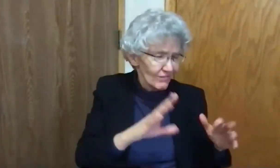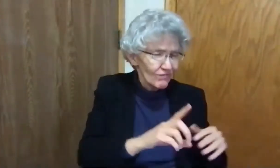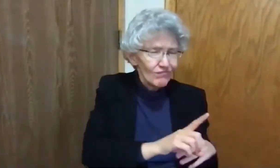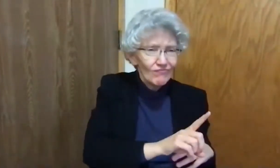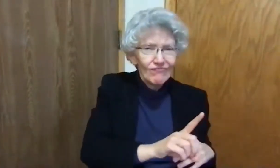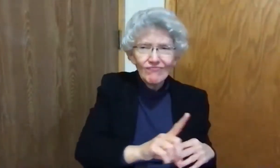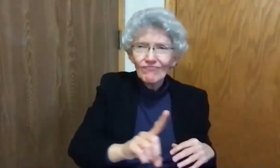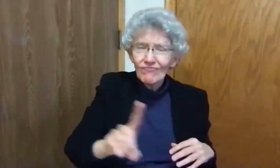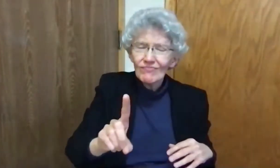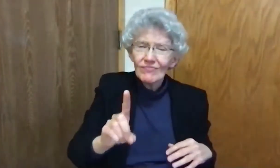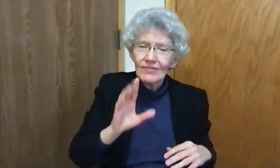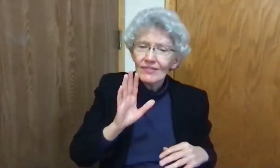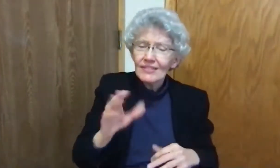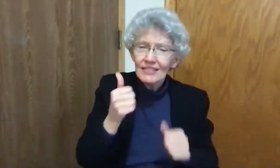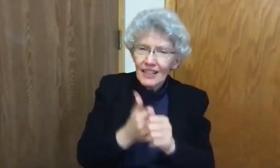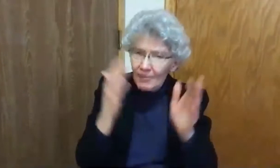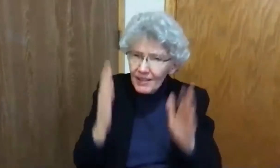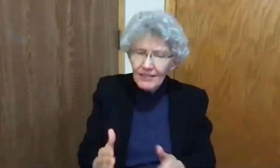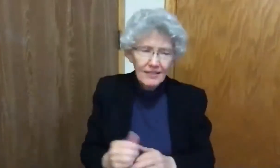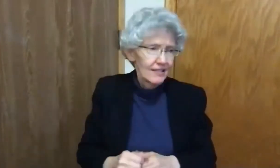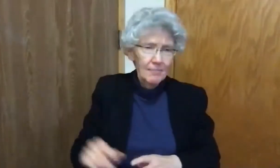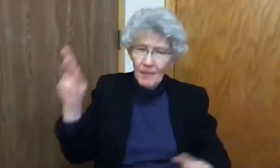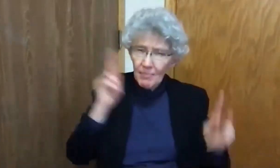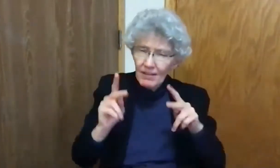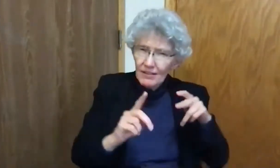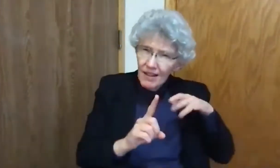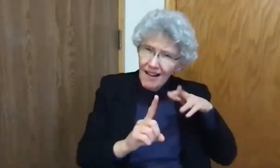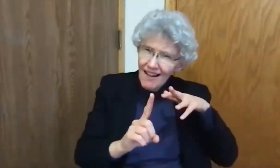After Jesus had finished all his sayings in the hearing of the people,